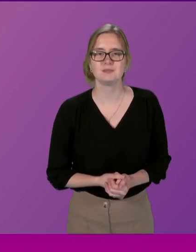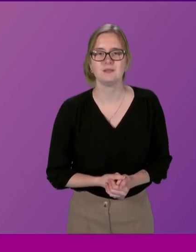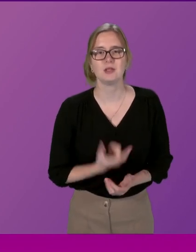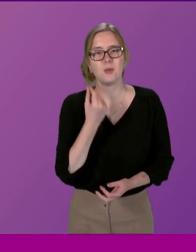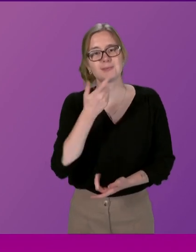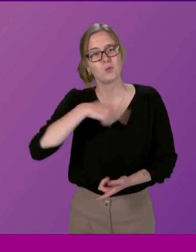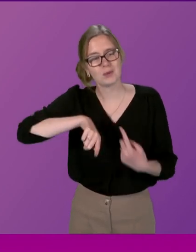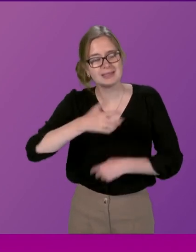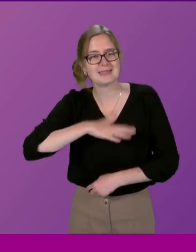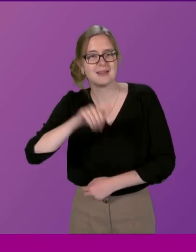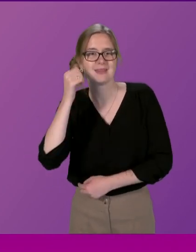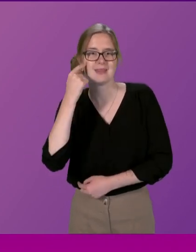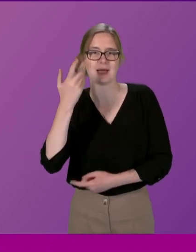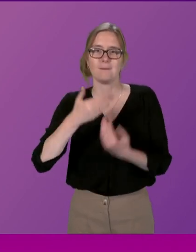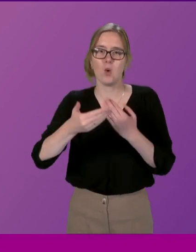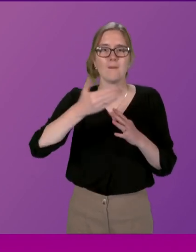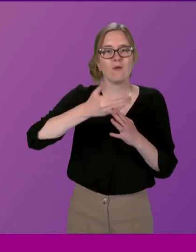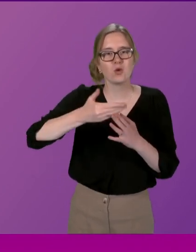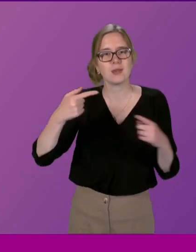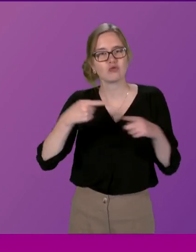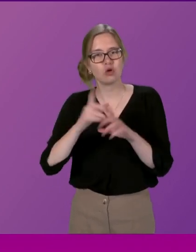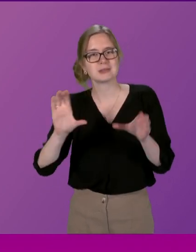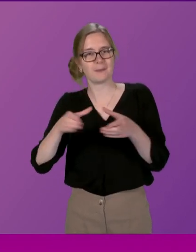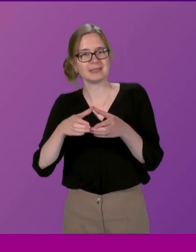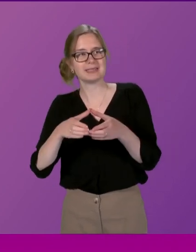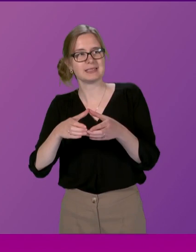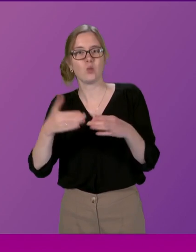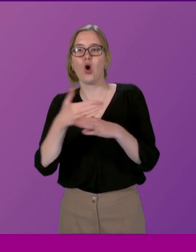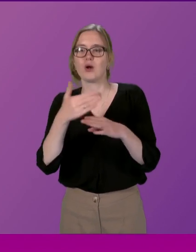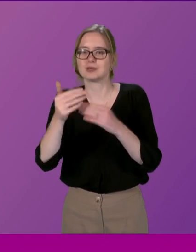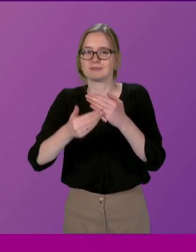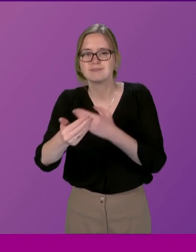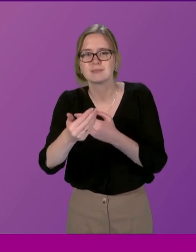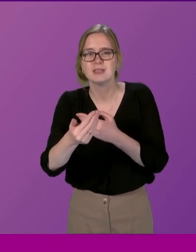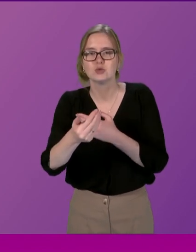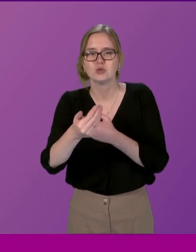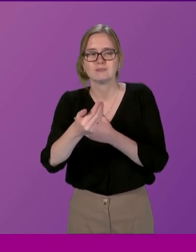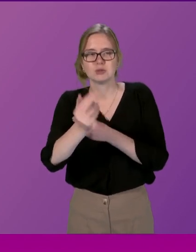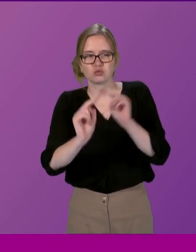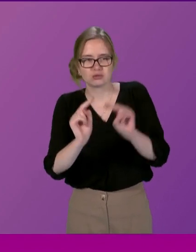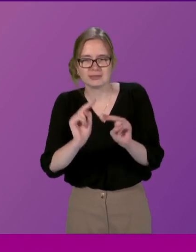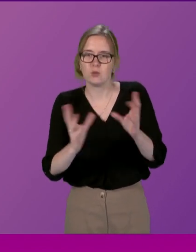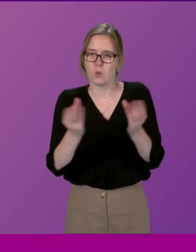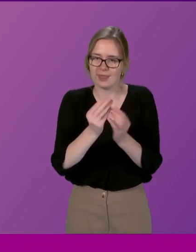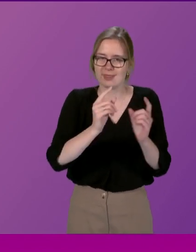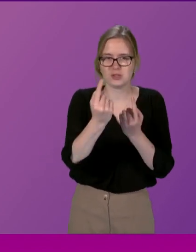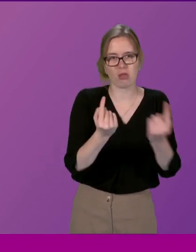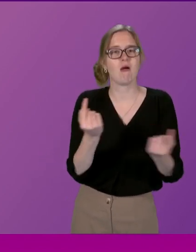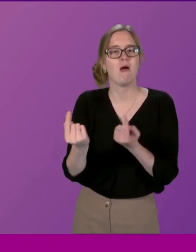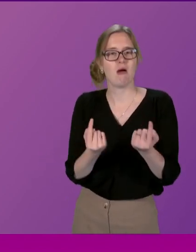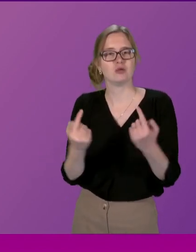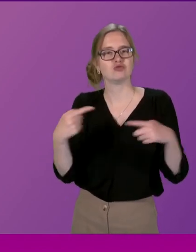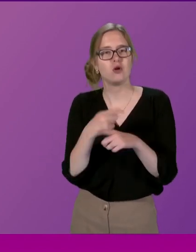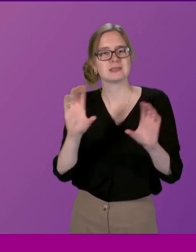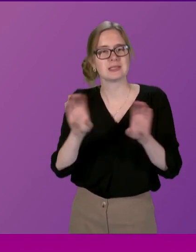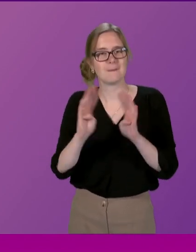to think about more portfolio and cross-committee working and do scrutiny together across committees to